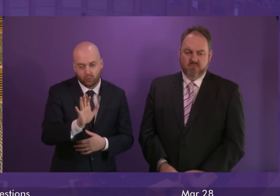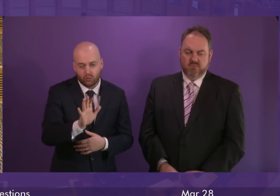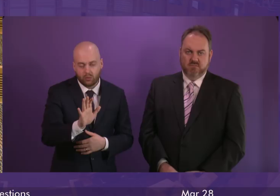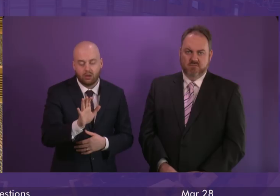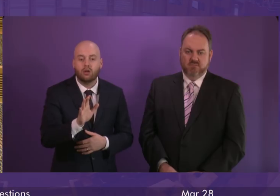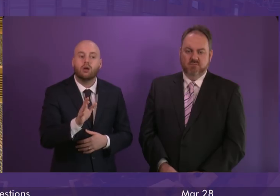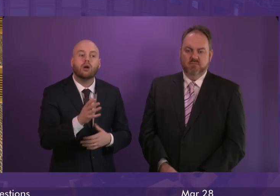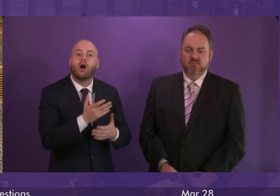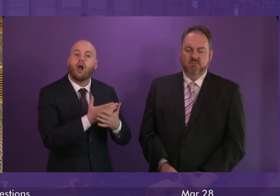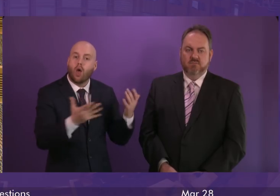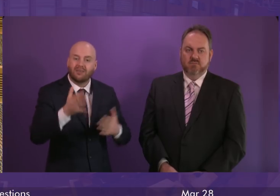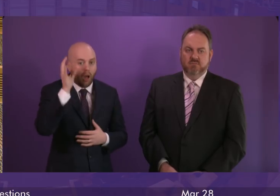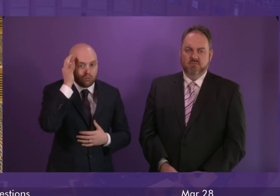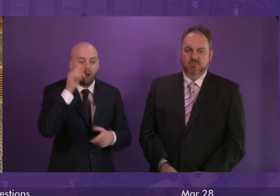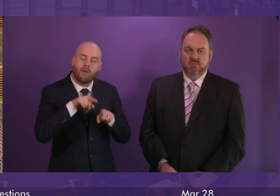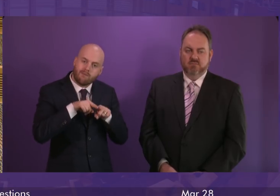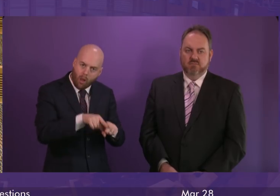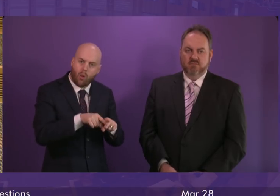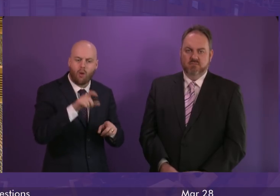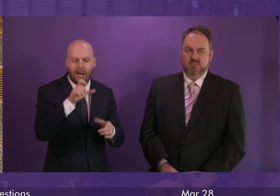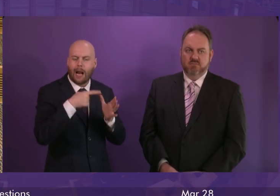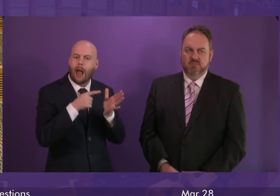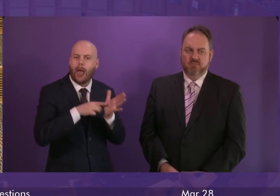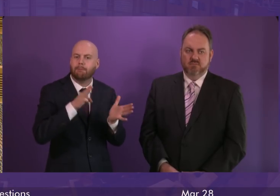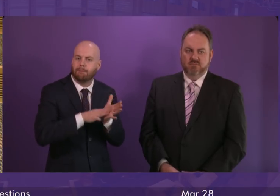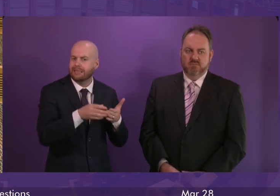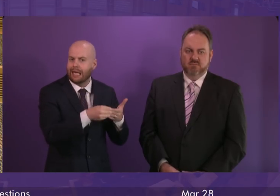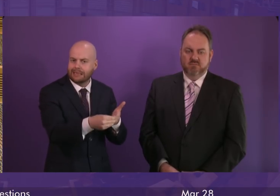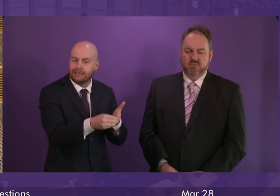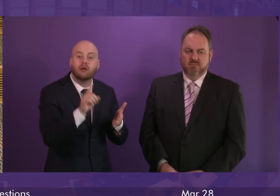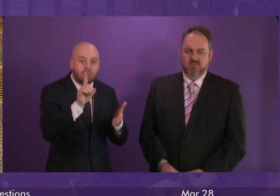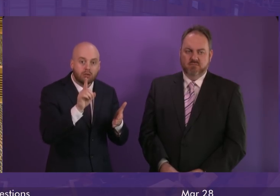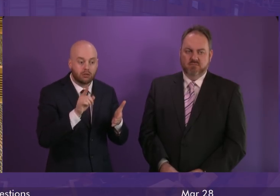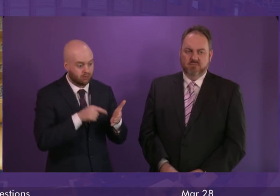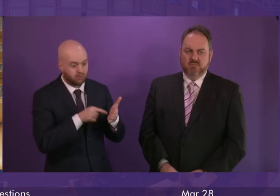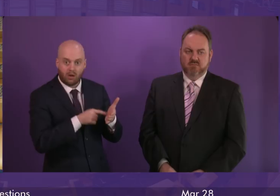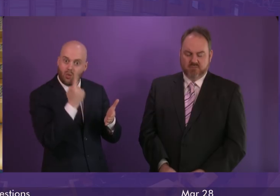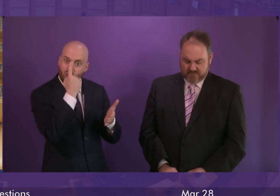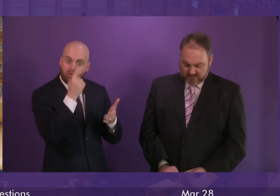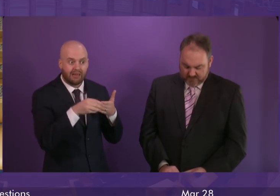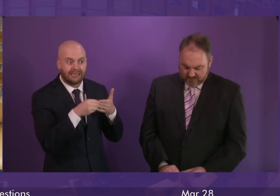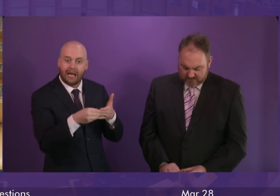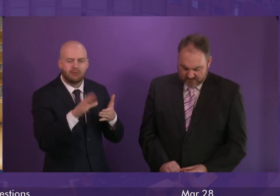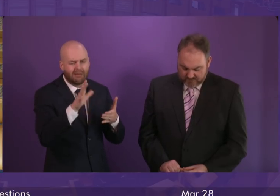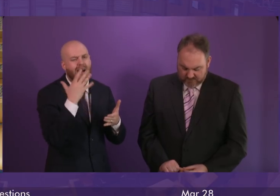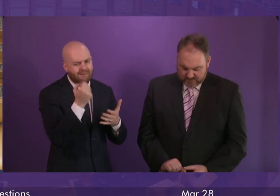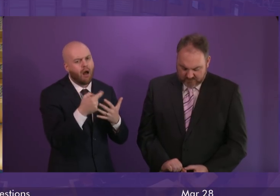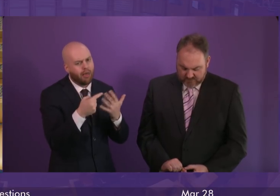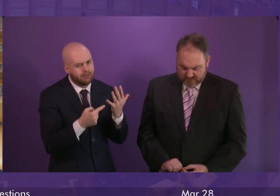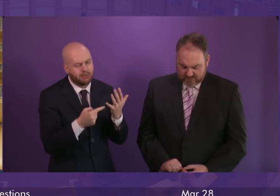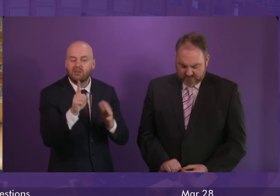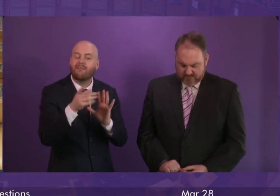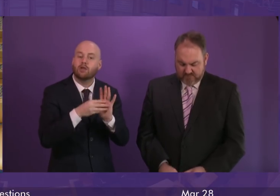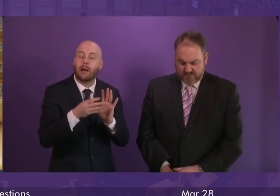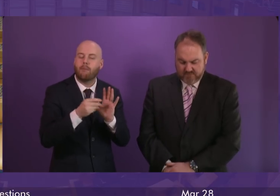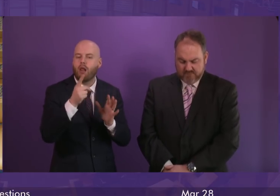specific CARM guidance others will use individual protocols to achieve the same objectives. For example Argylland